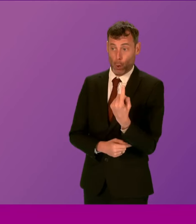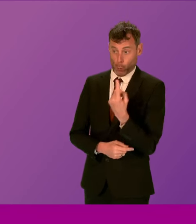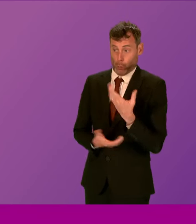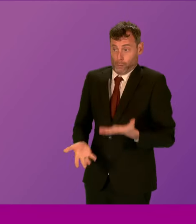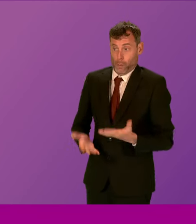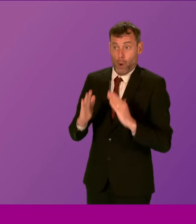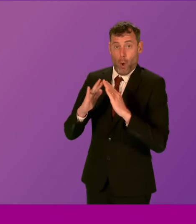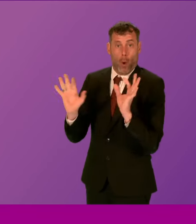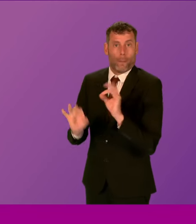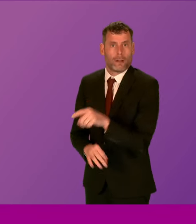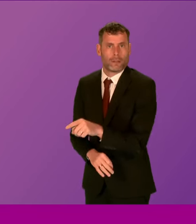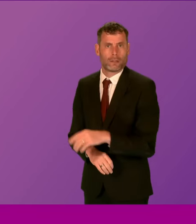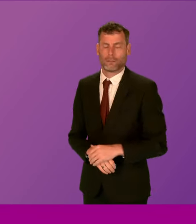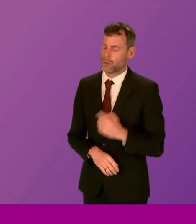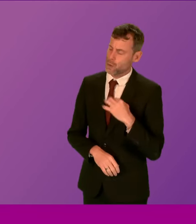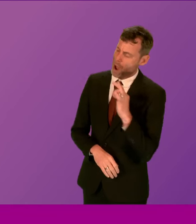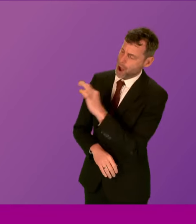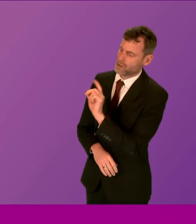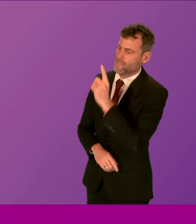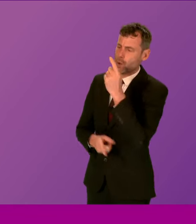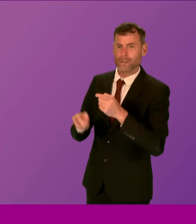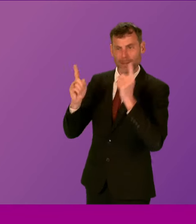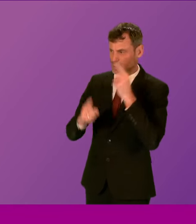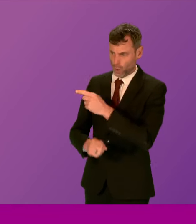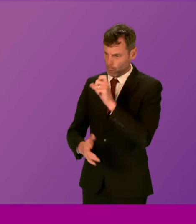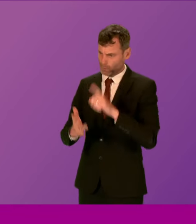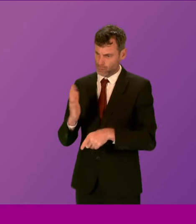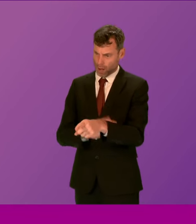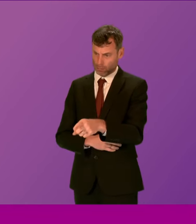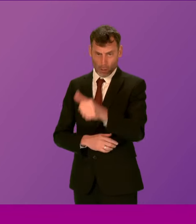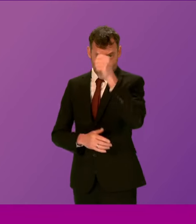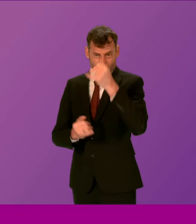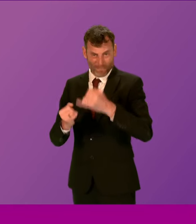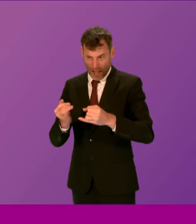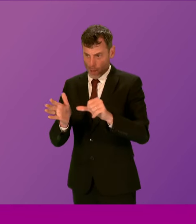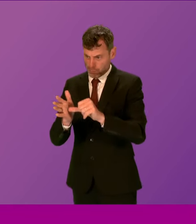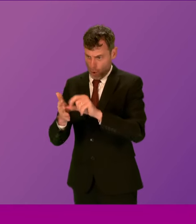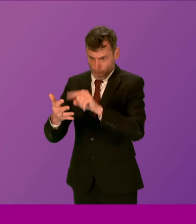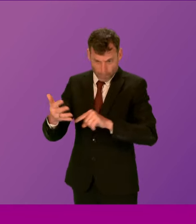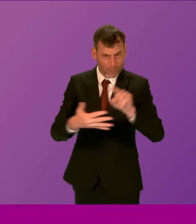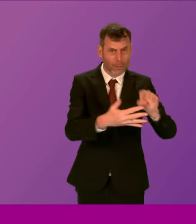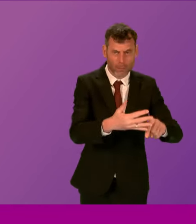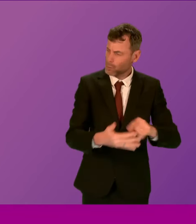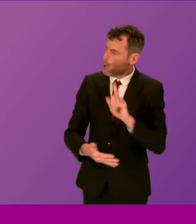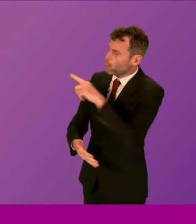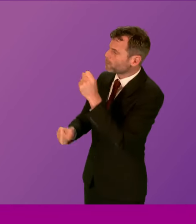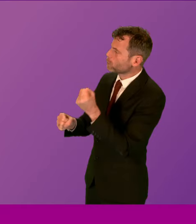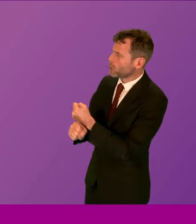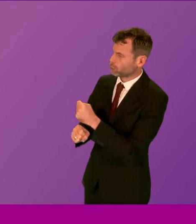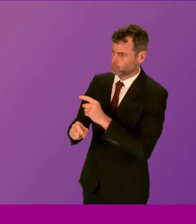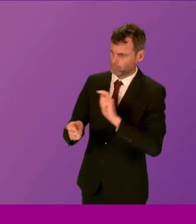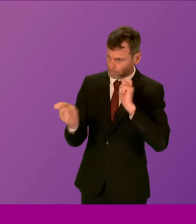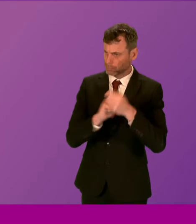could I, therefore, ask the First Minister, what has the Scottish Government done to help address these failures and prevent them in the future?